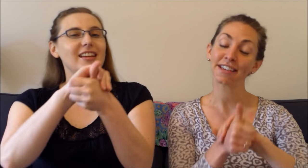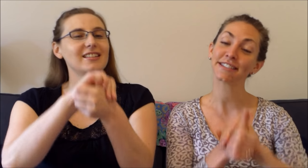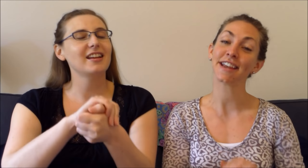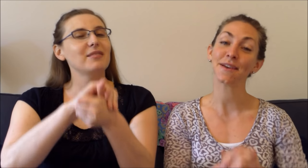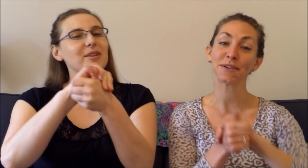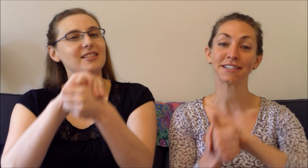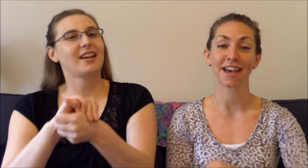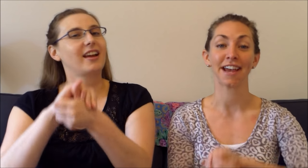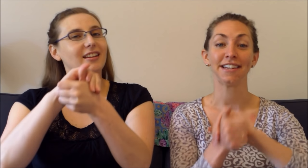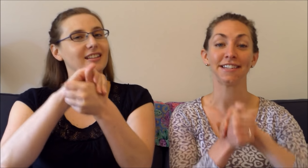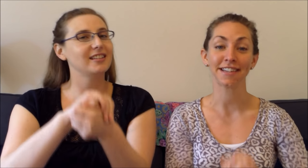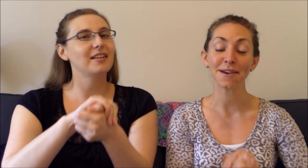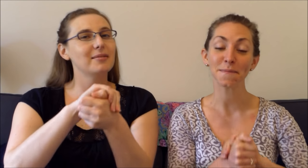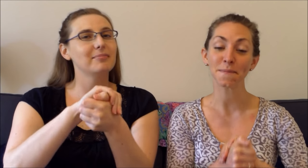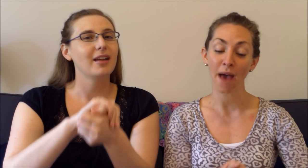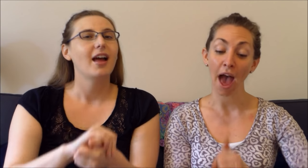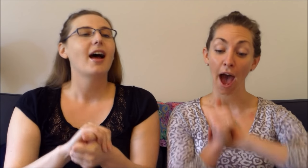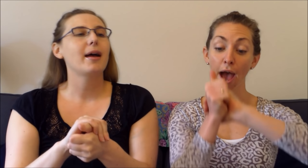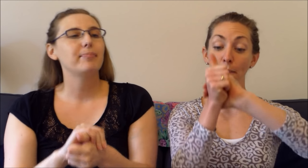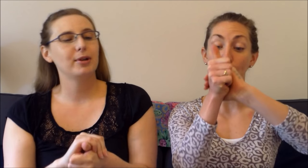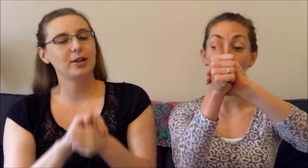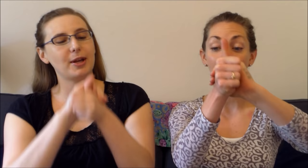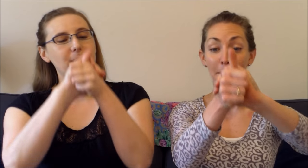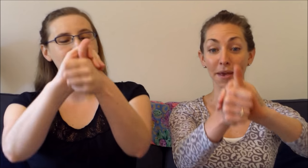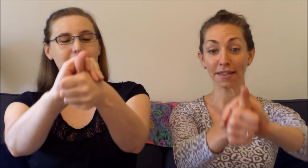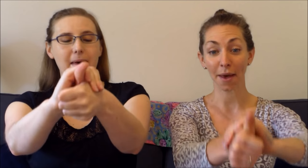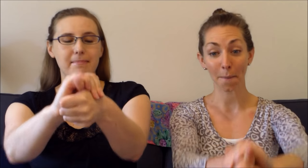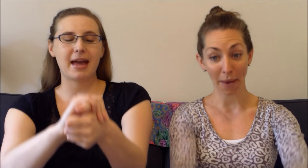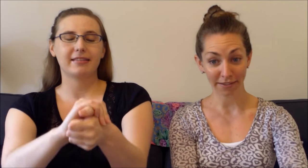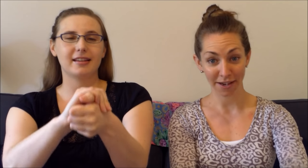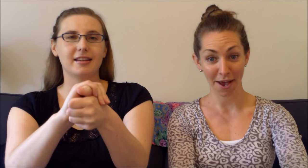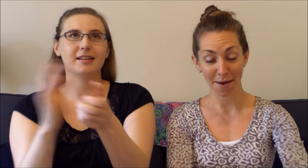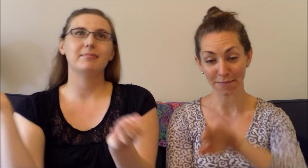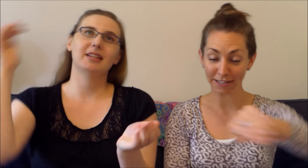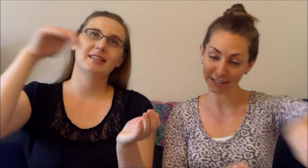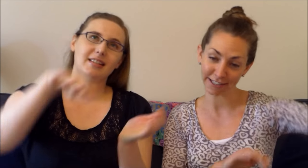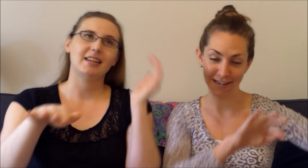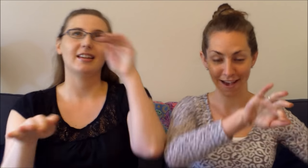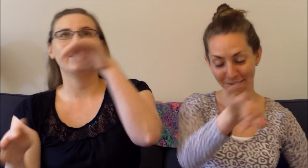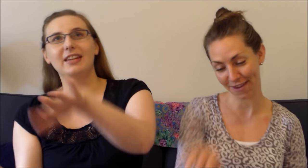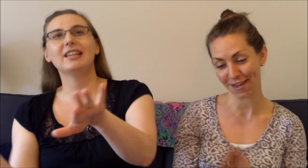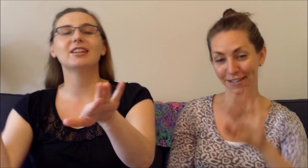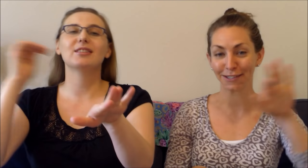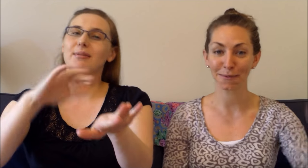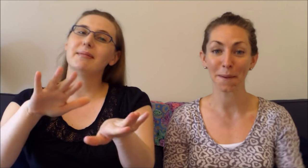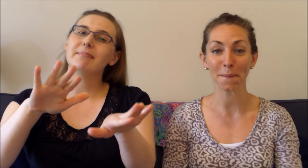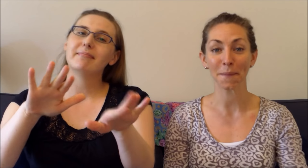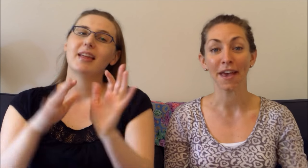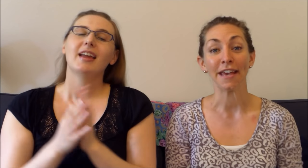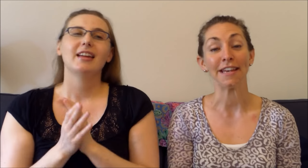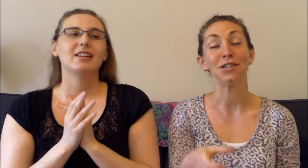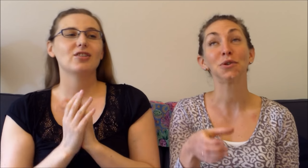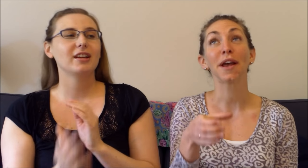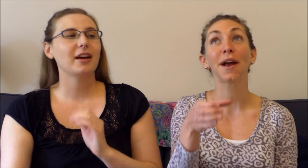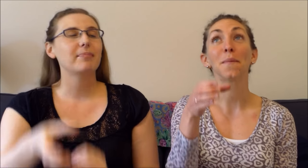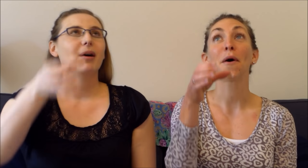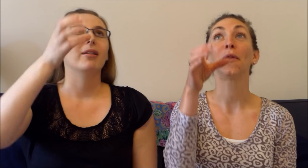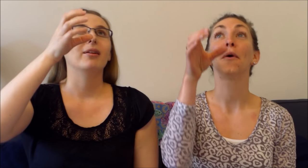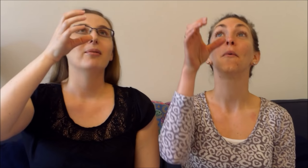His name was Tiny Tim. I put him in the bathtub to see if he could swim. He drank up all the